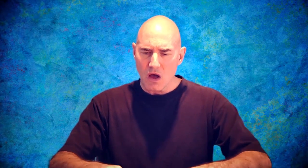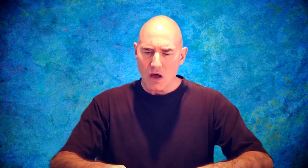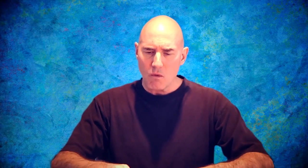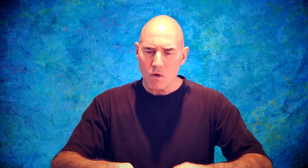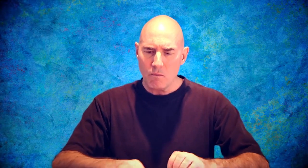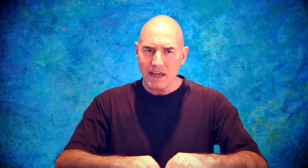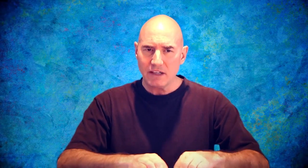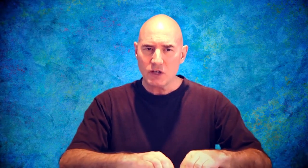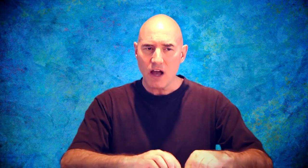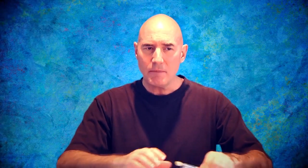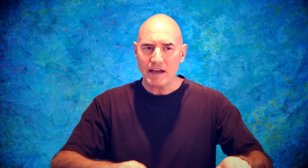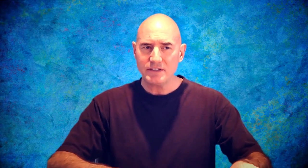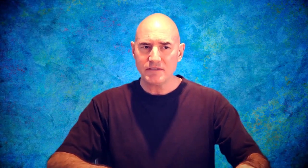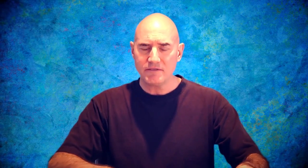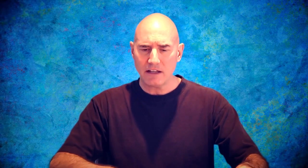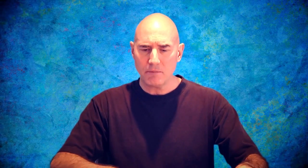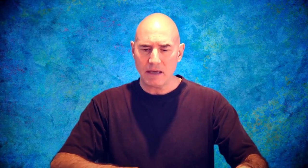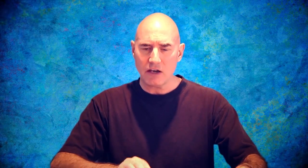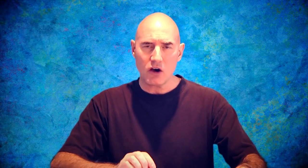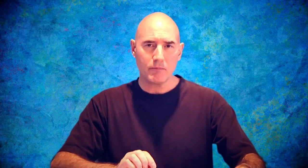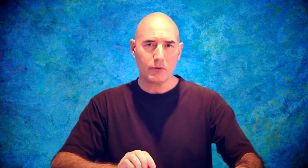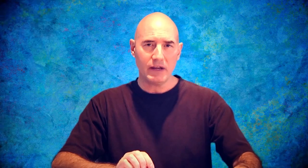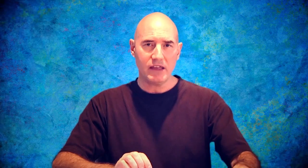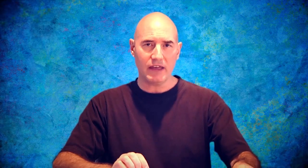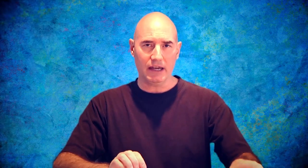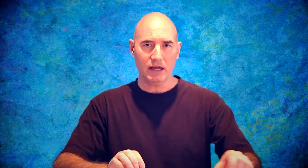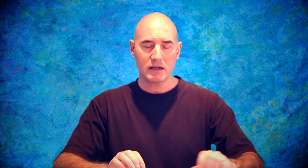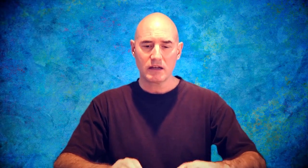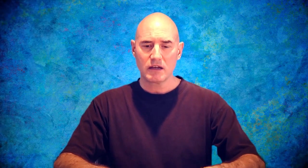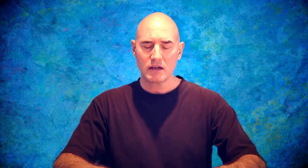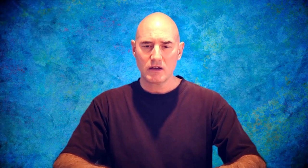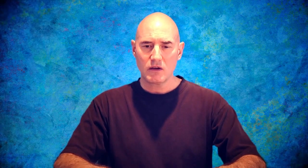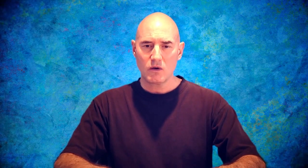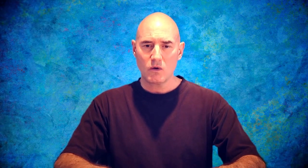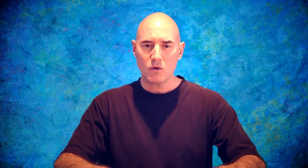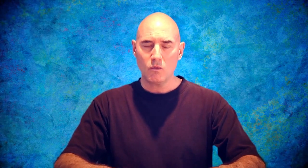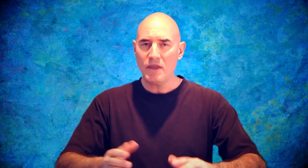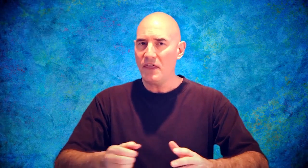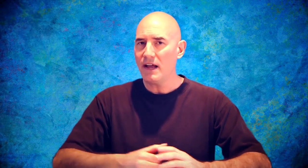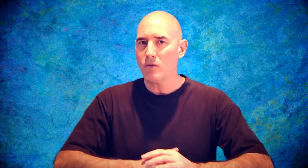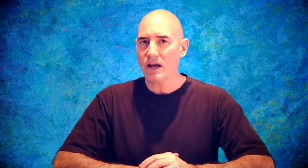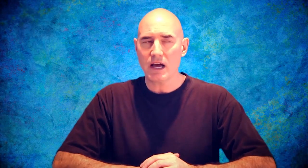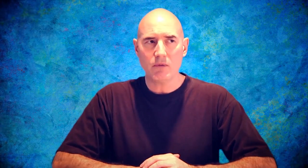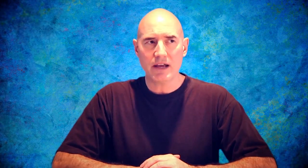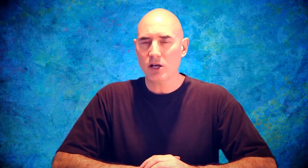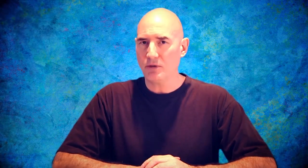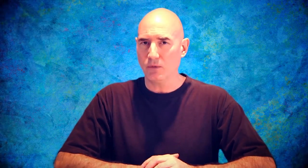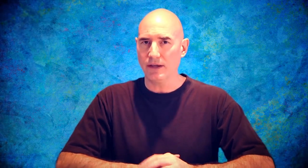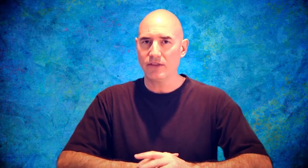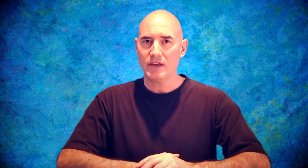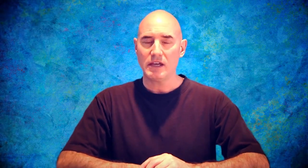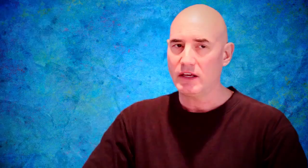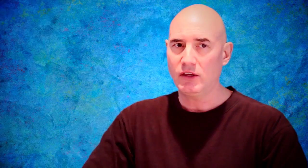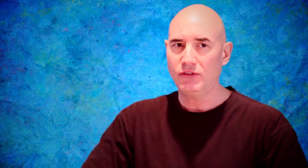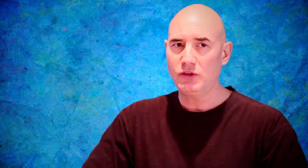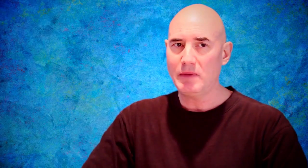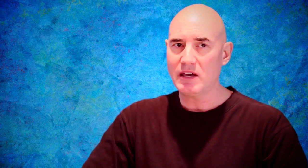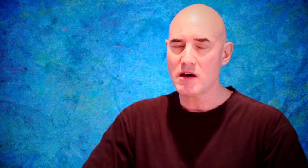when we talk about developing our breathing, one thing I want to help you with is to become